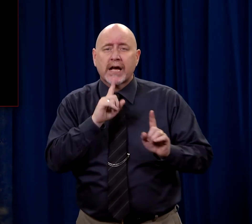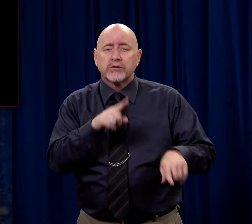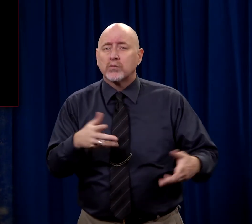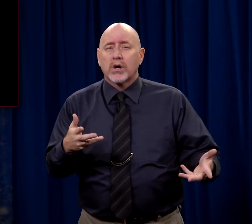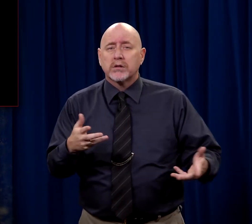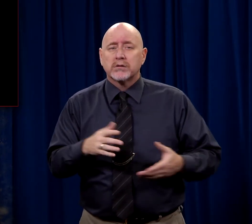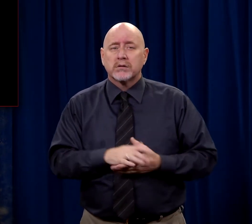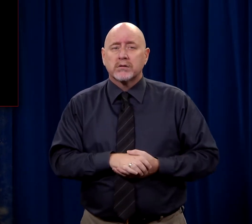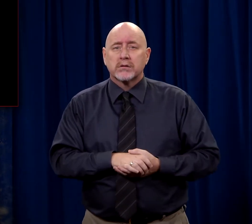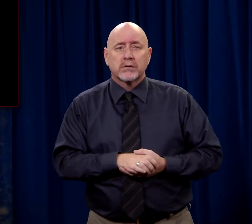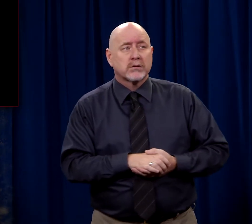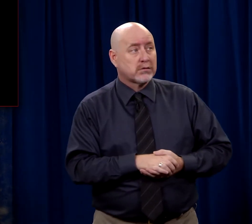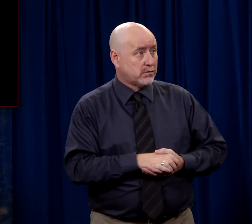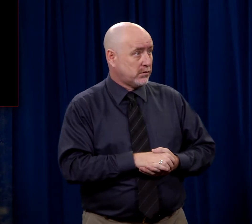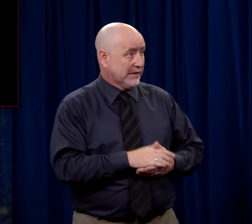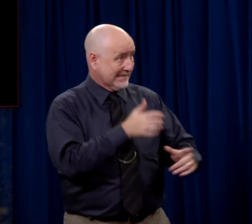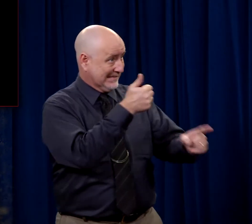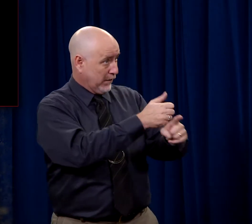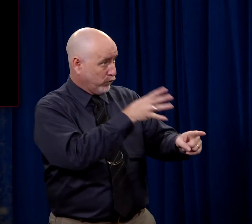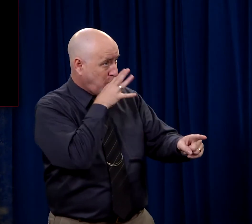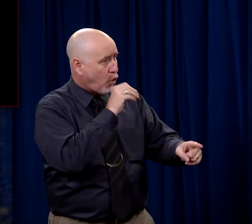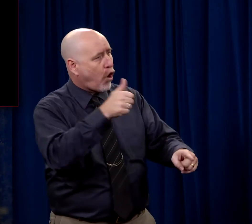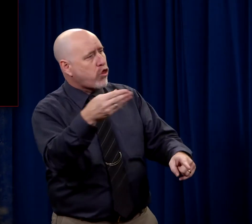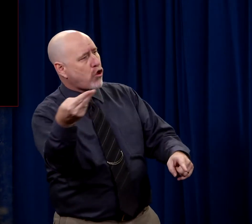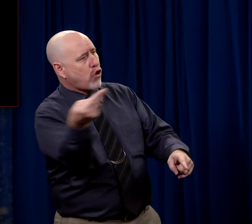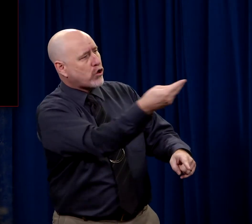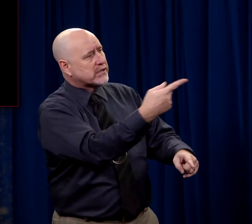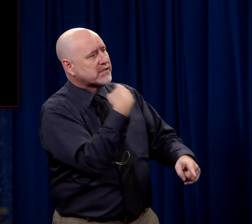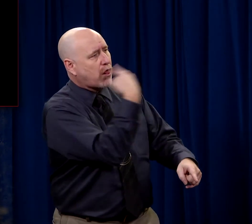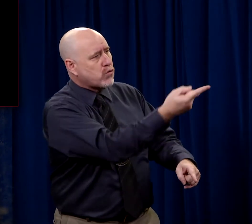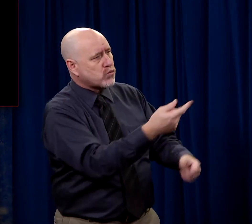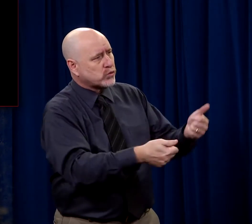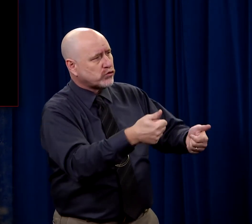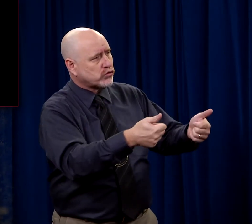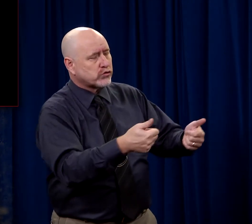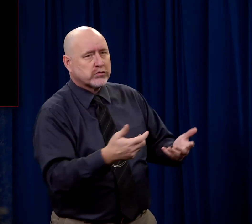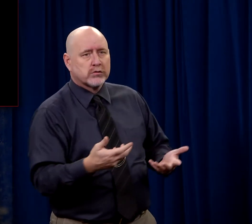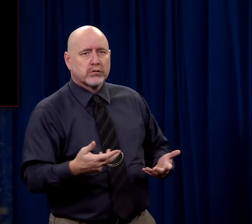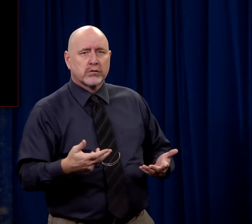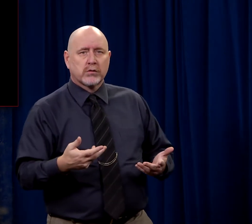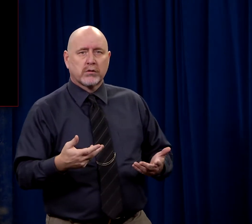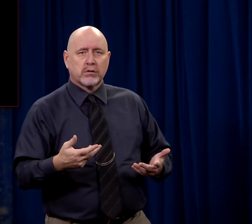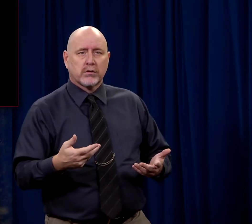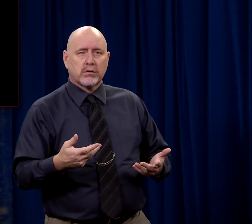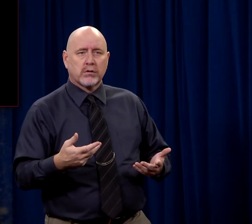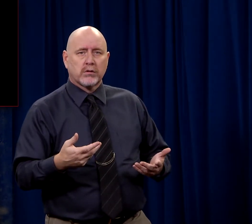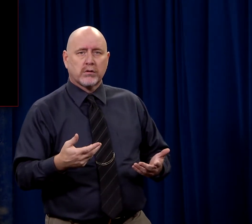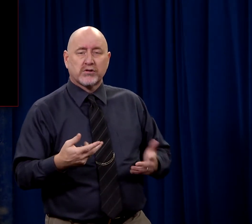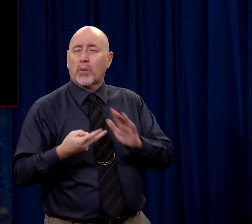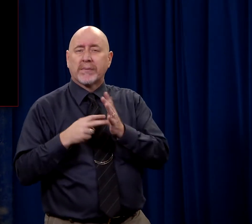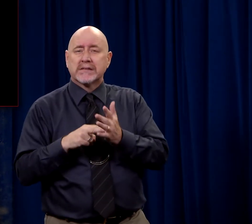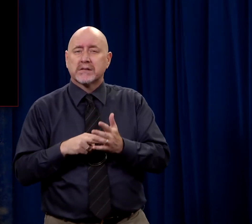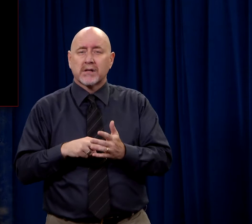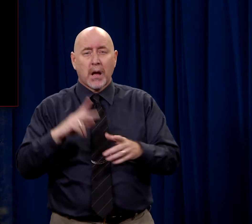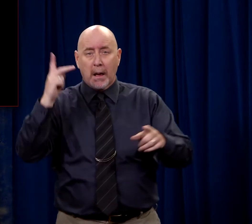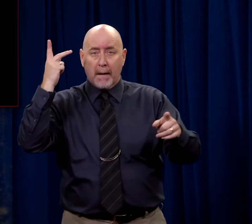And Jesus said, are you saying this of yourself or did someone tell you this? In other words, he's saying, Pilate,